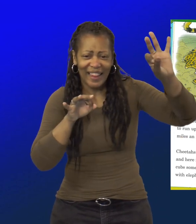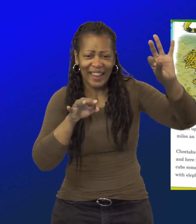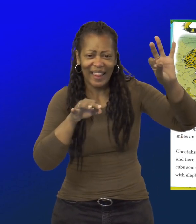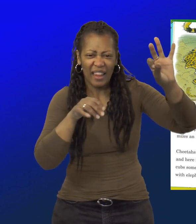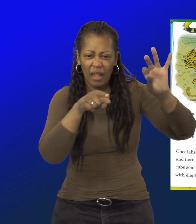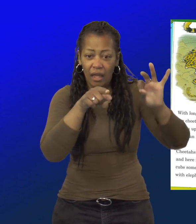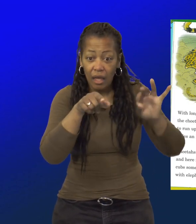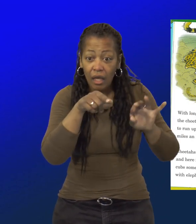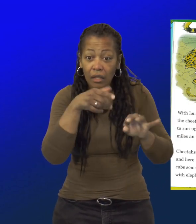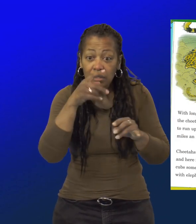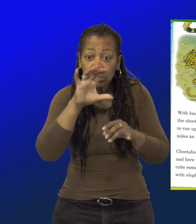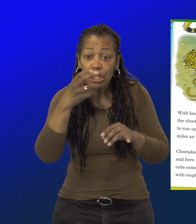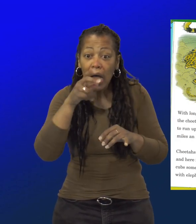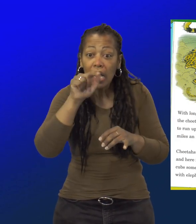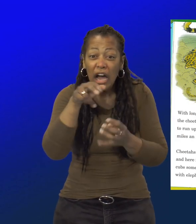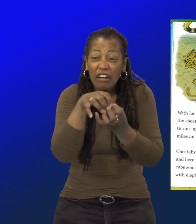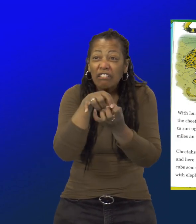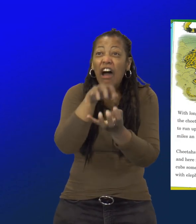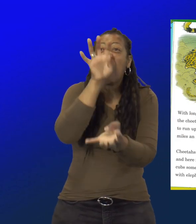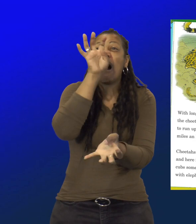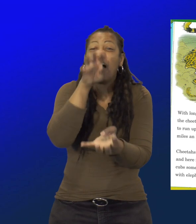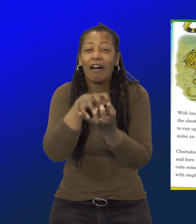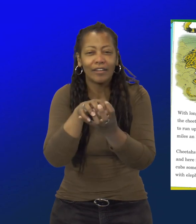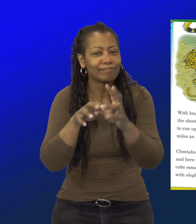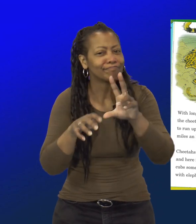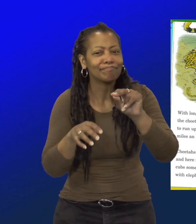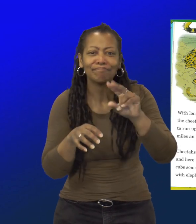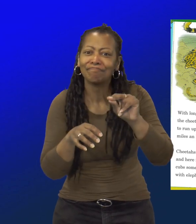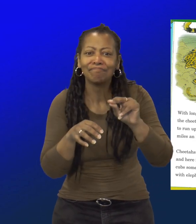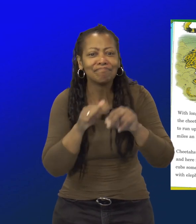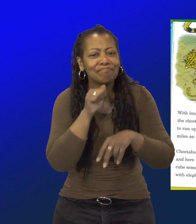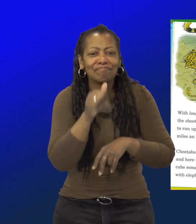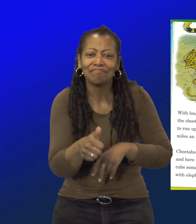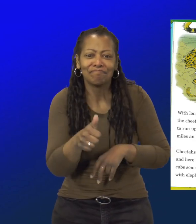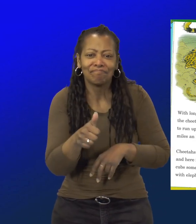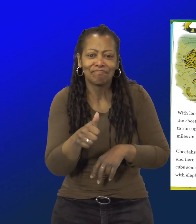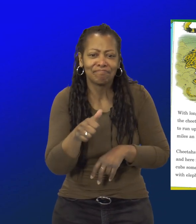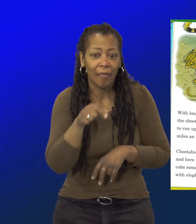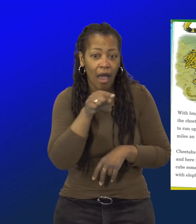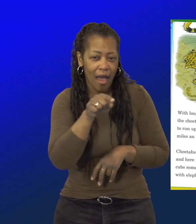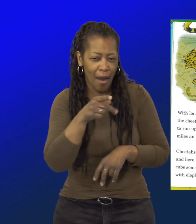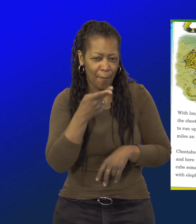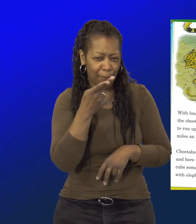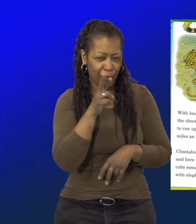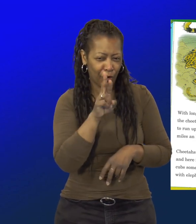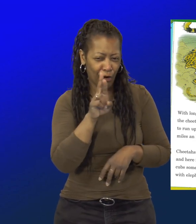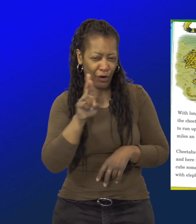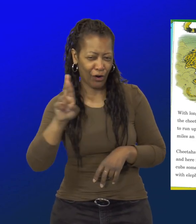The cheetah can't roar, but oh, she can purr.